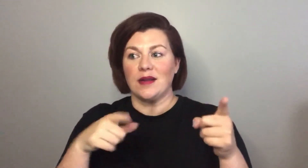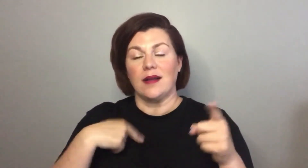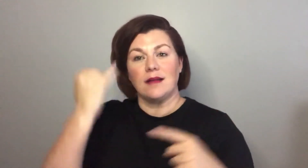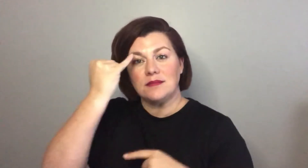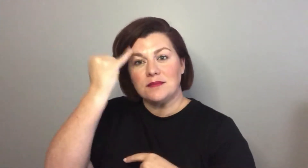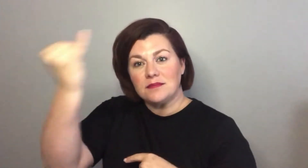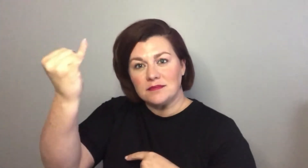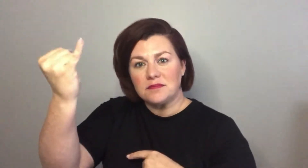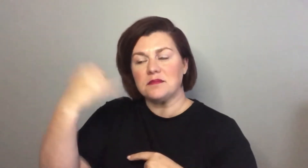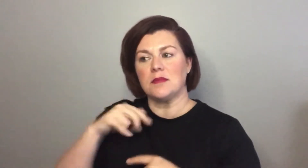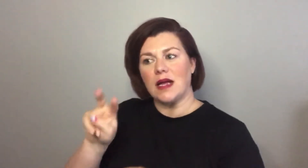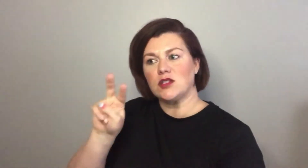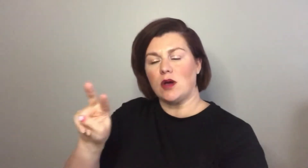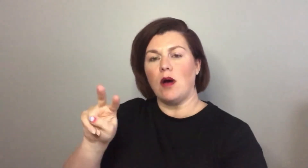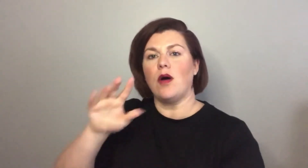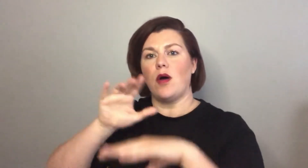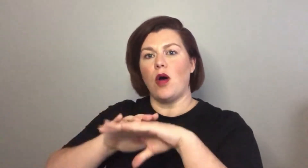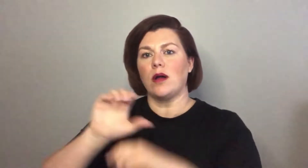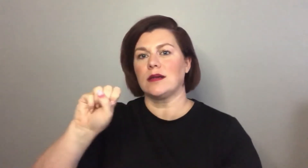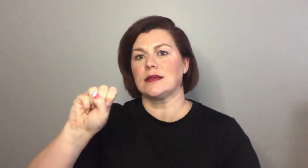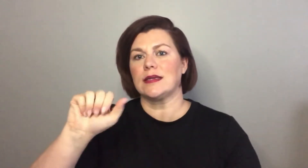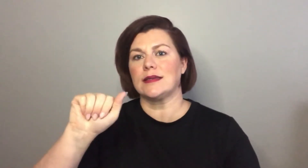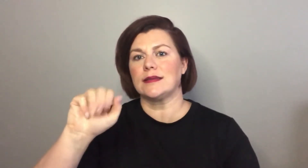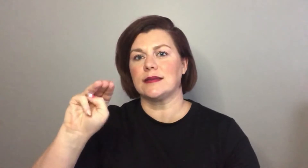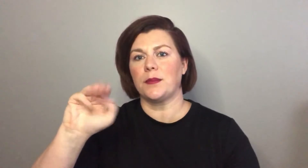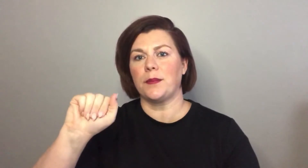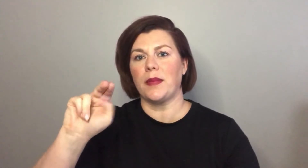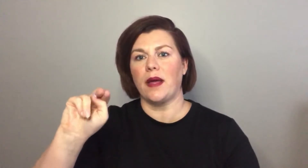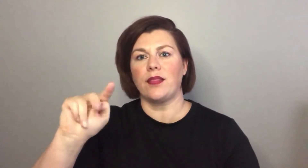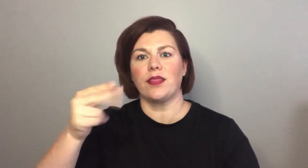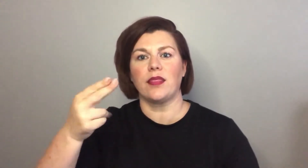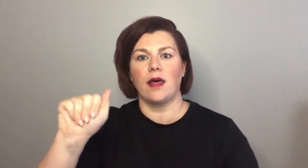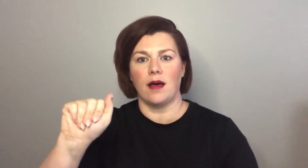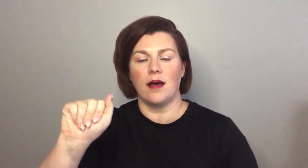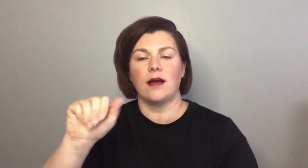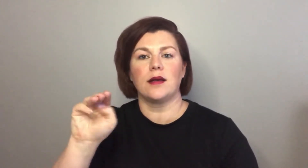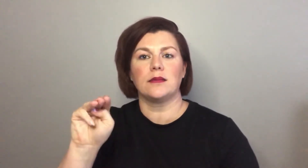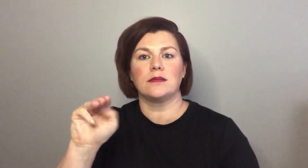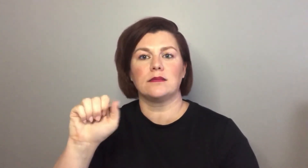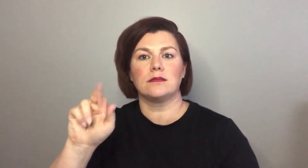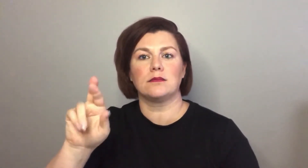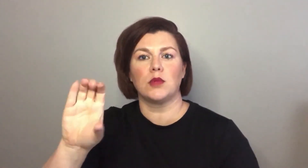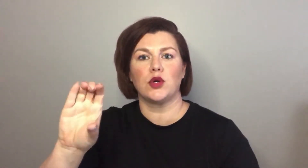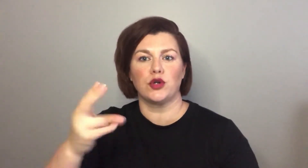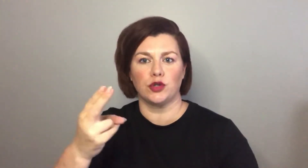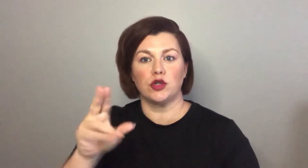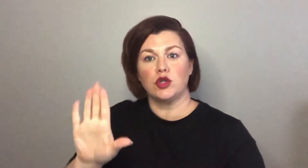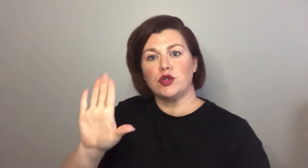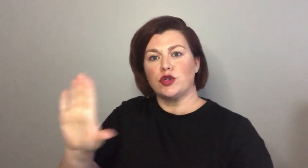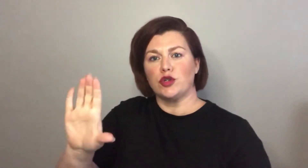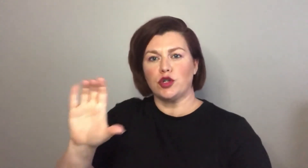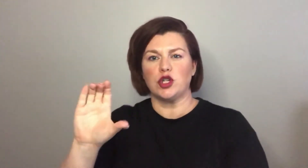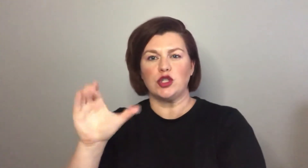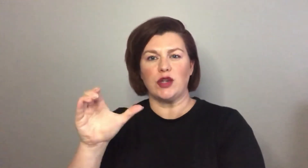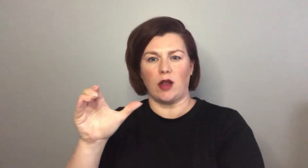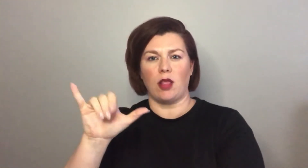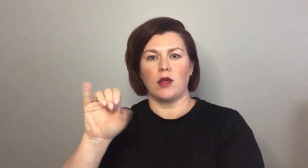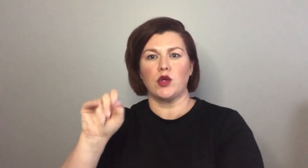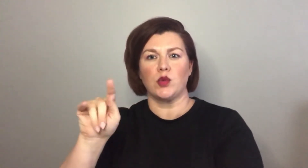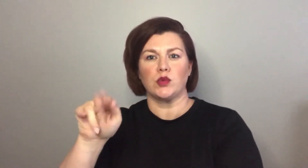about an idea that I saw on Samantha March's page on her YouTube channel